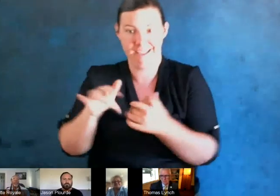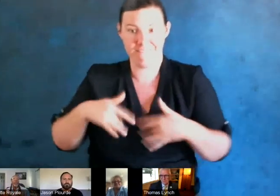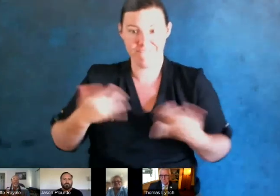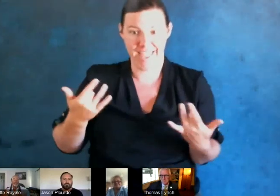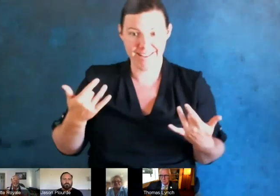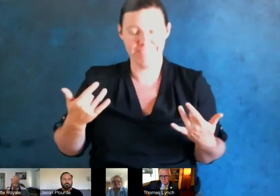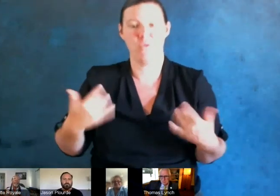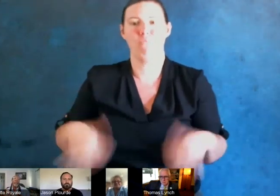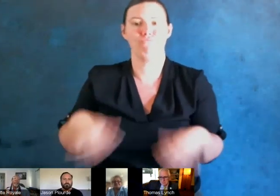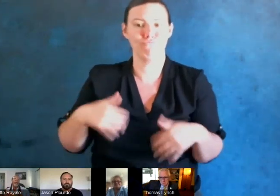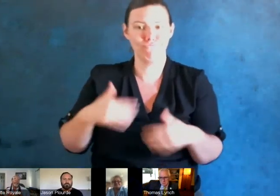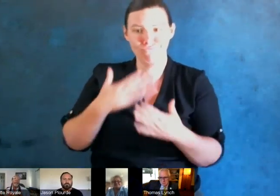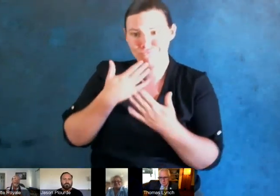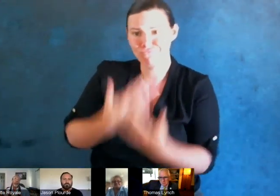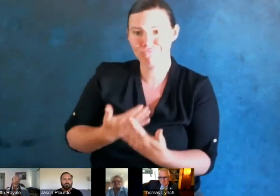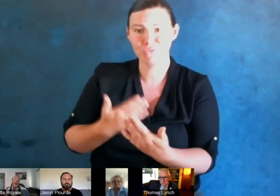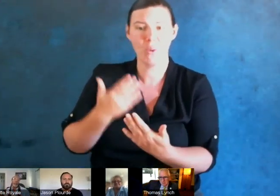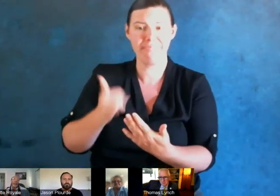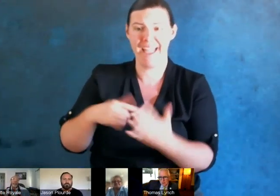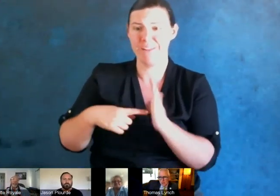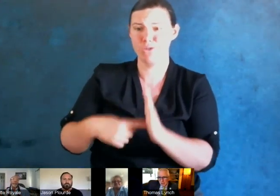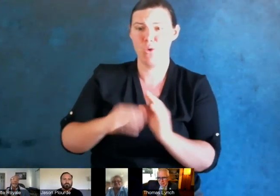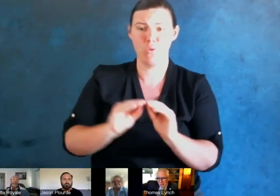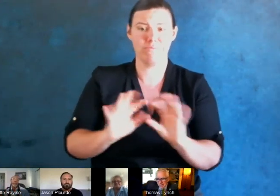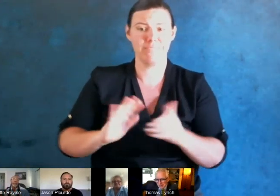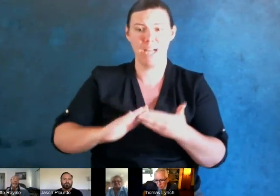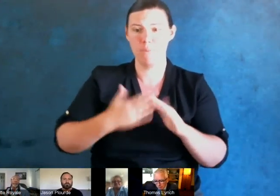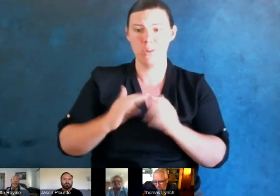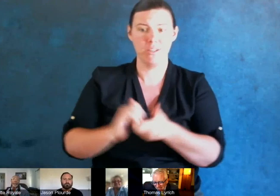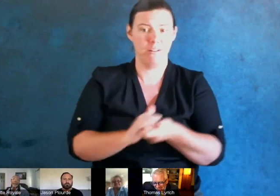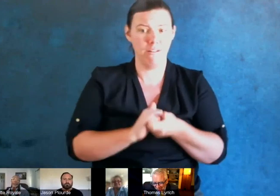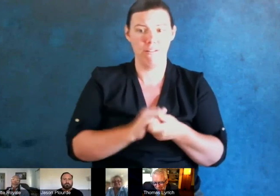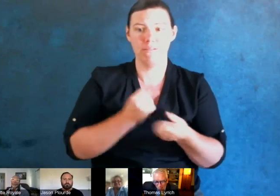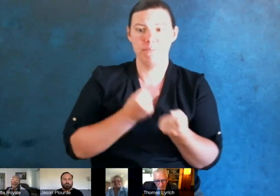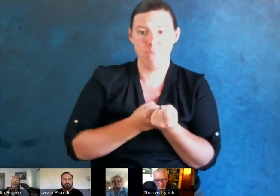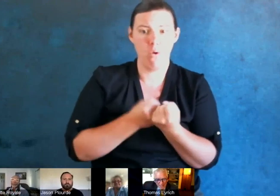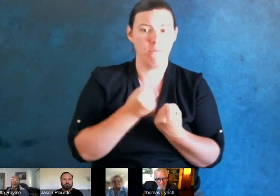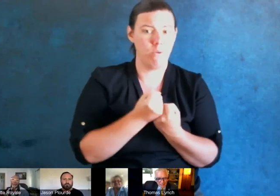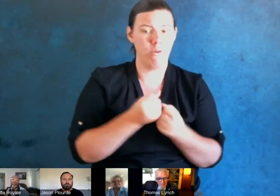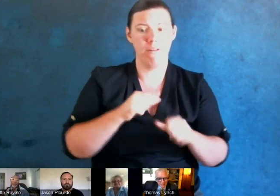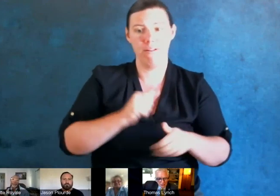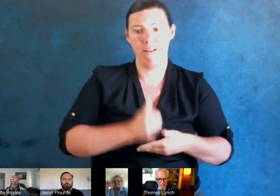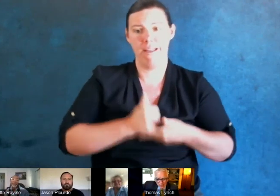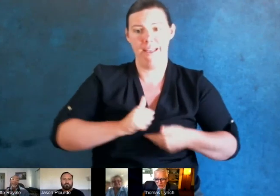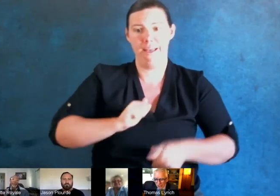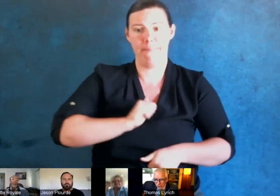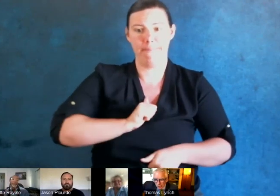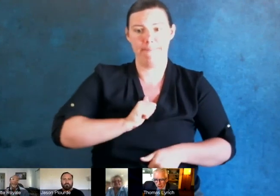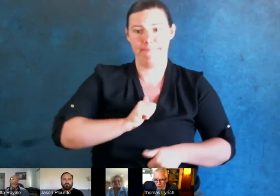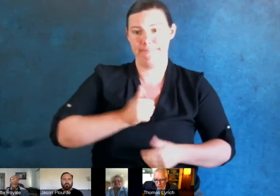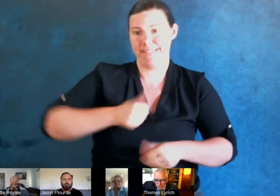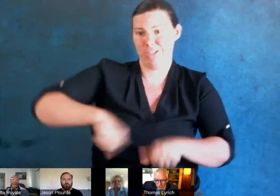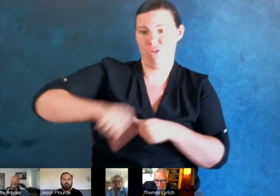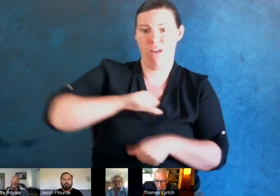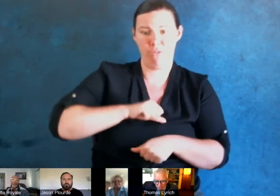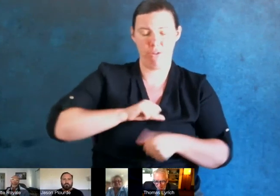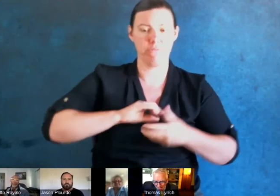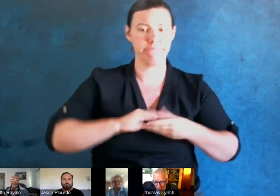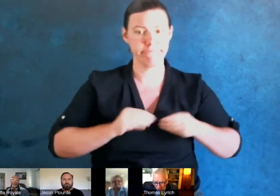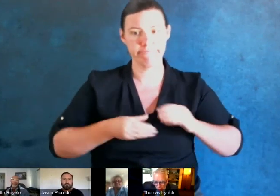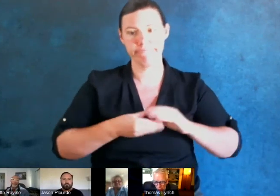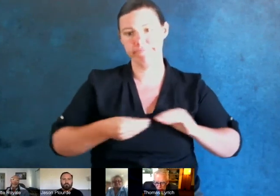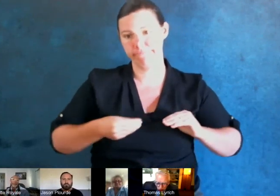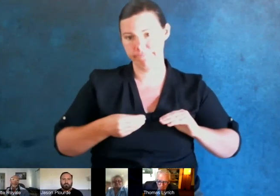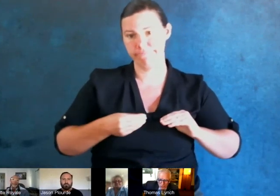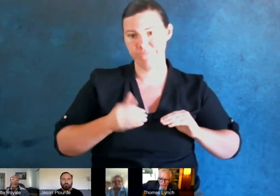and help each other tell this story. And what a fantastic way to end today's session. Jason, Rosette,